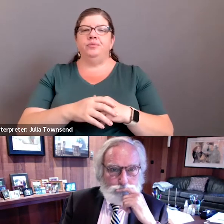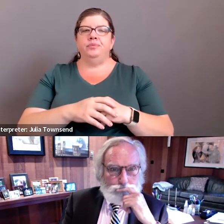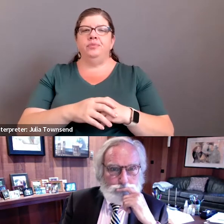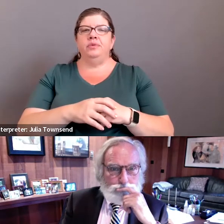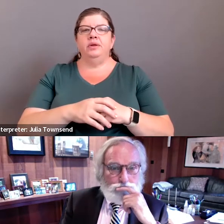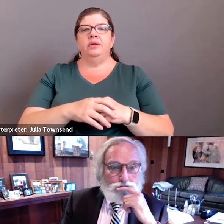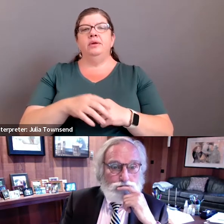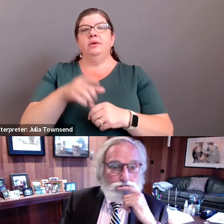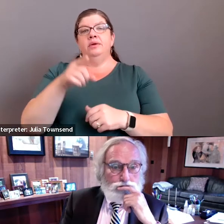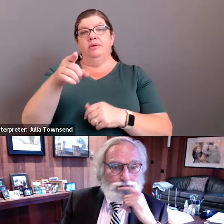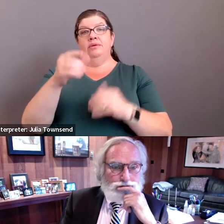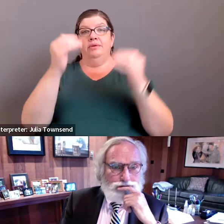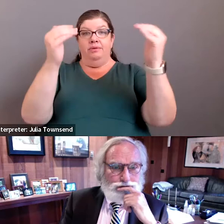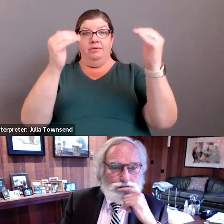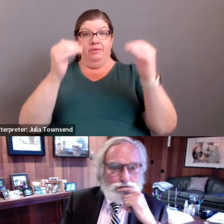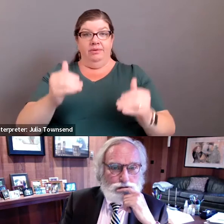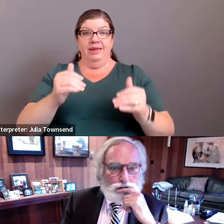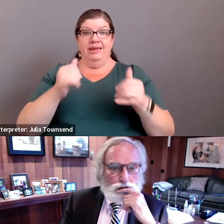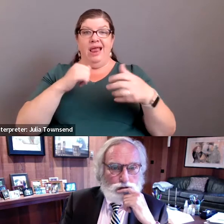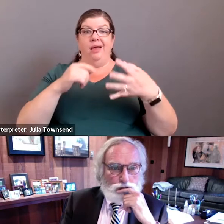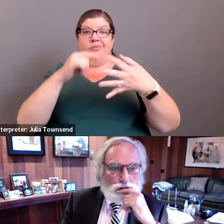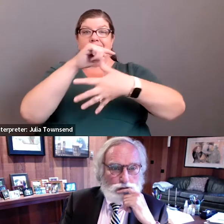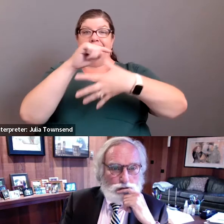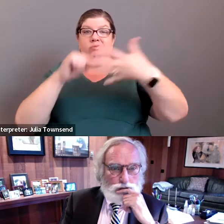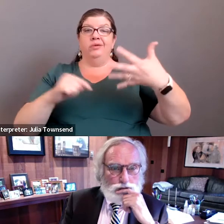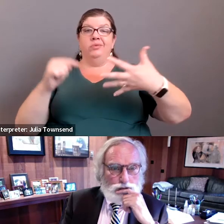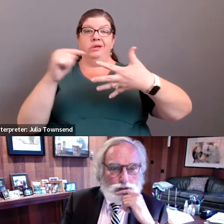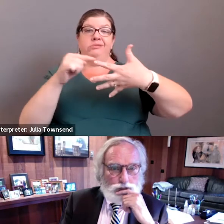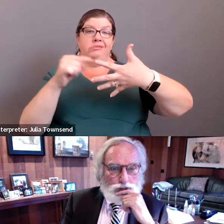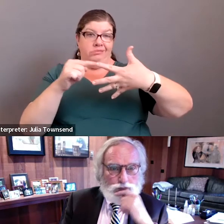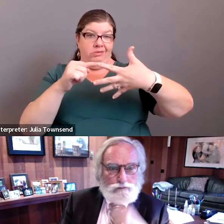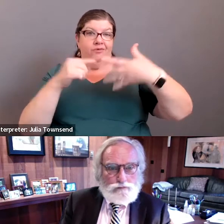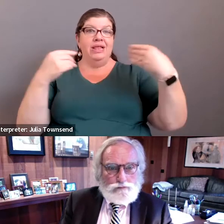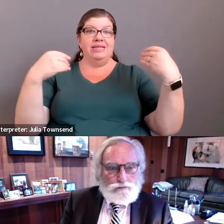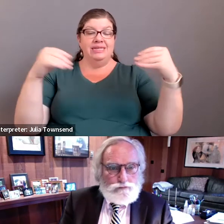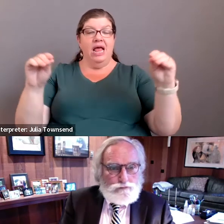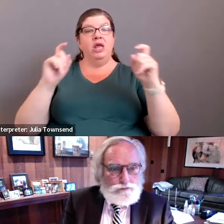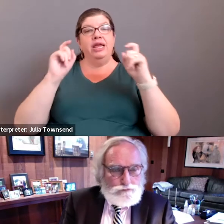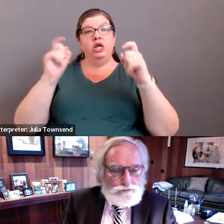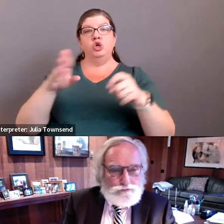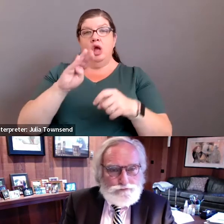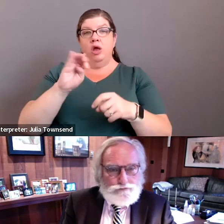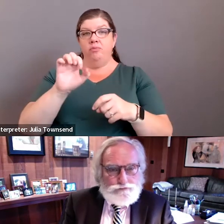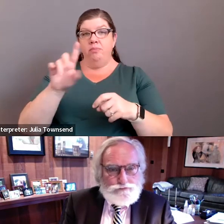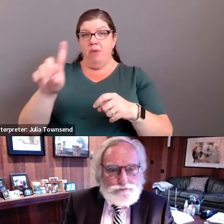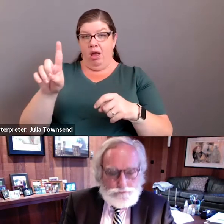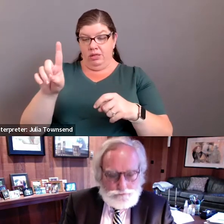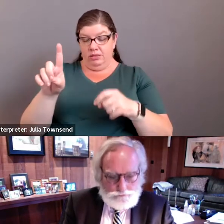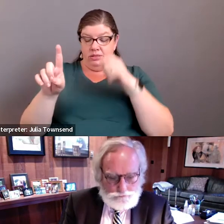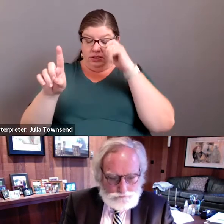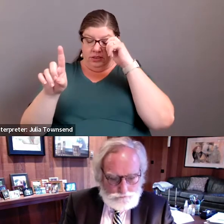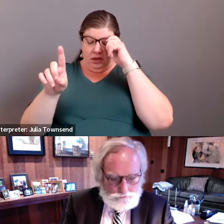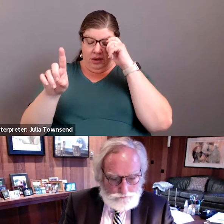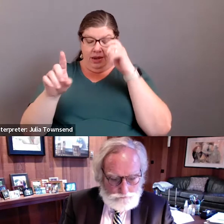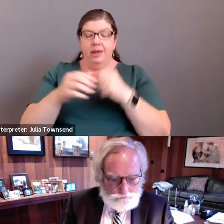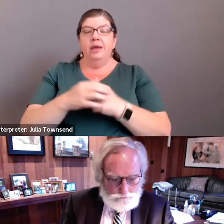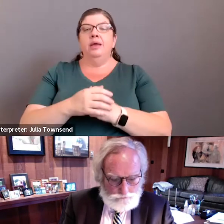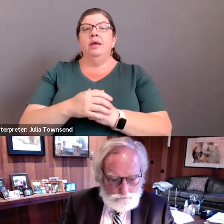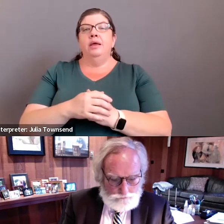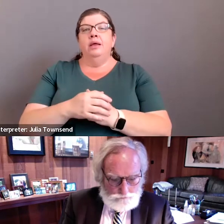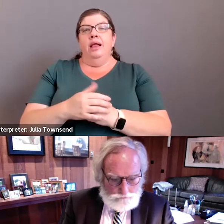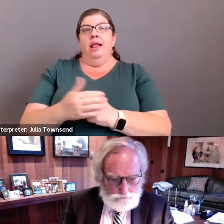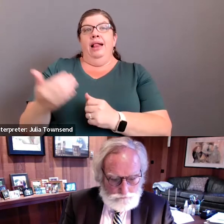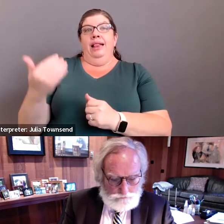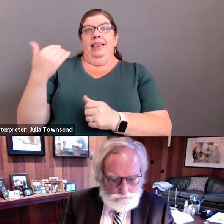So this is where we are in the schedule for the selling of the issuance of the bonds. So, you know,